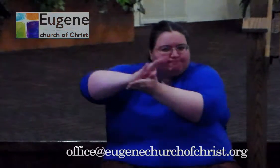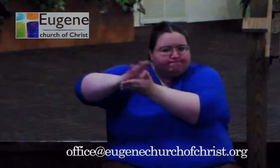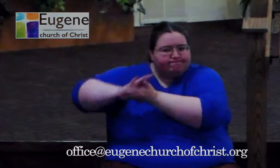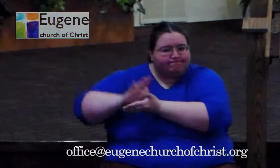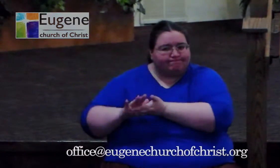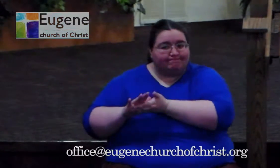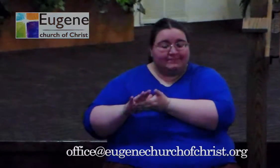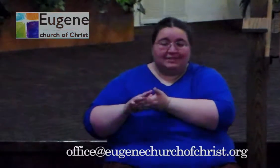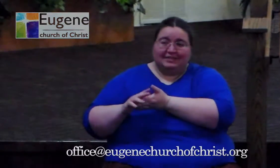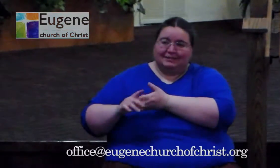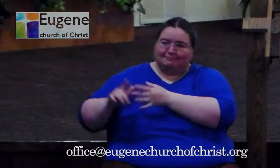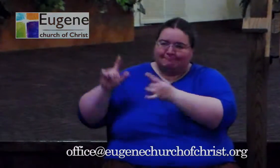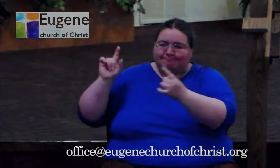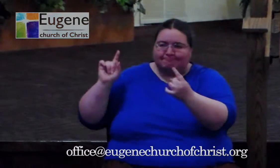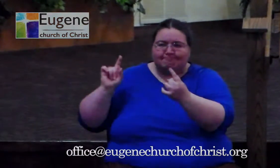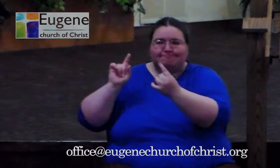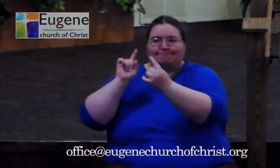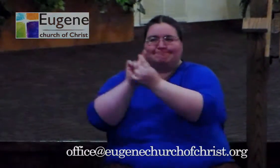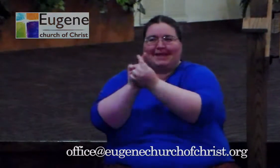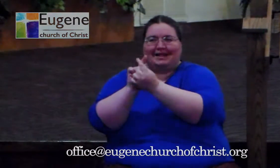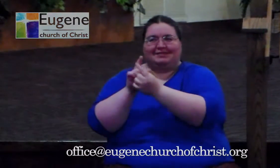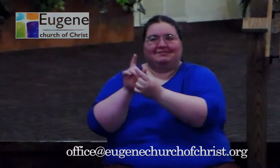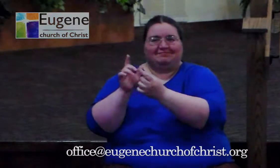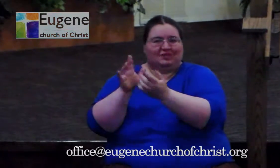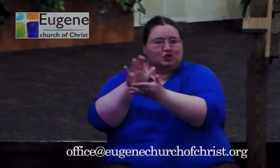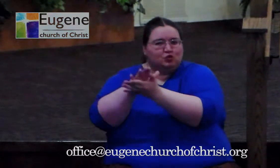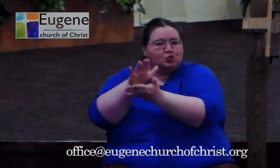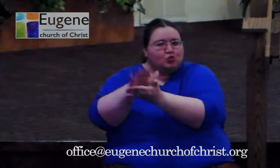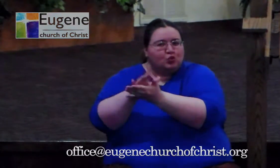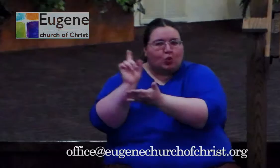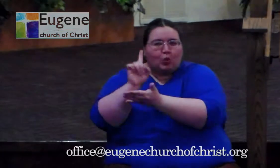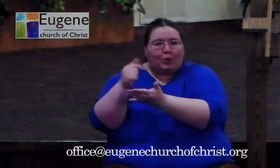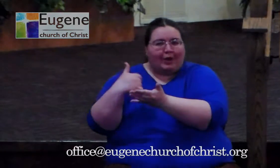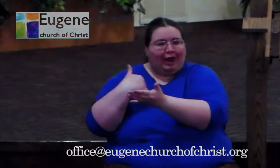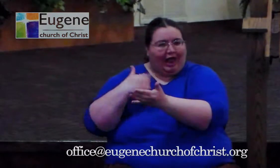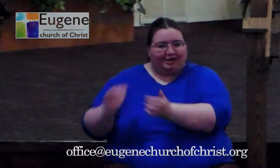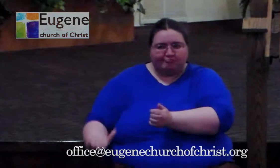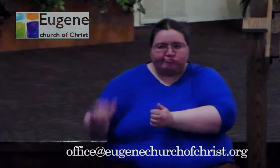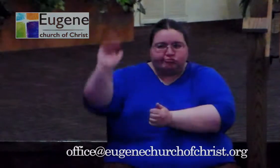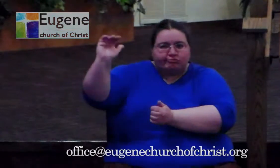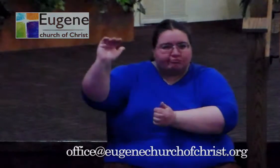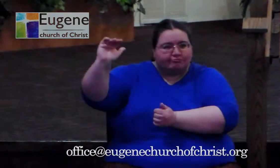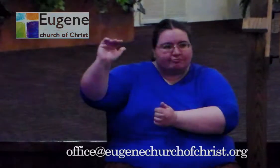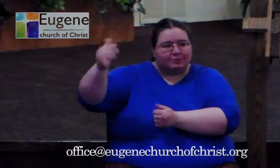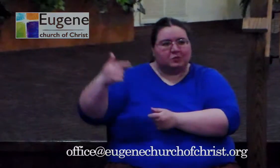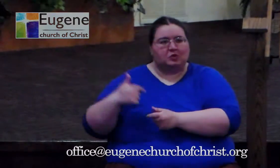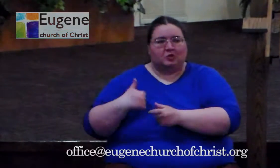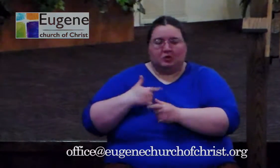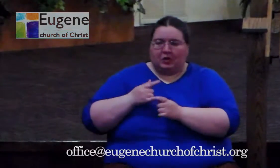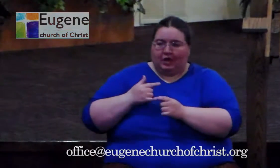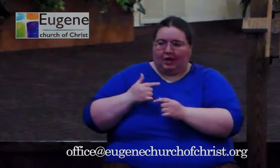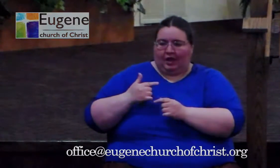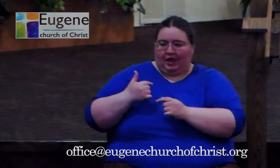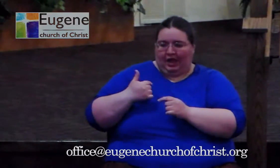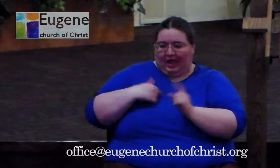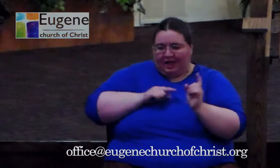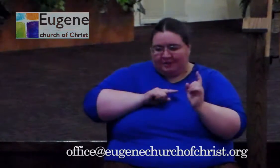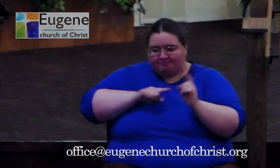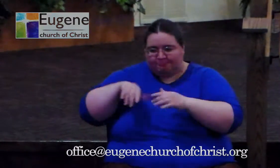buses together and we're loading kids up, I walked into the elementary school building to use the bathroom before we left for our trip. And I ran